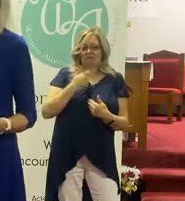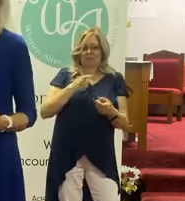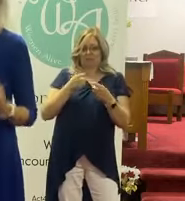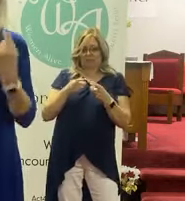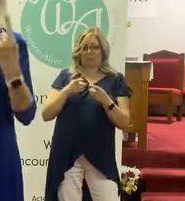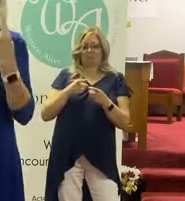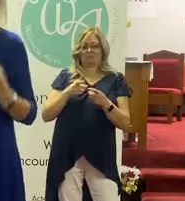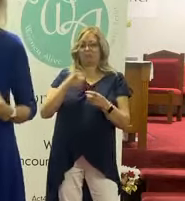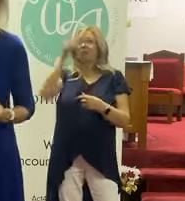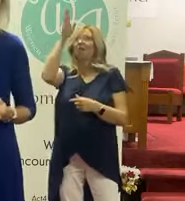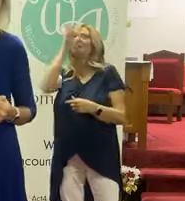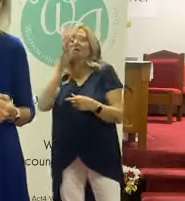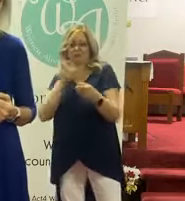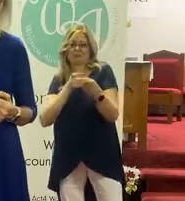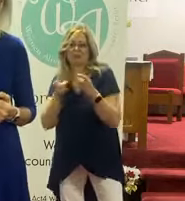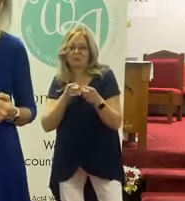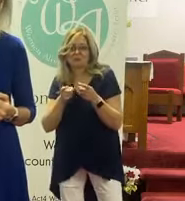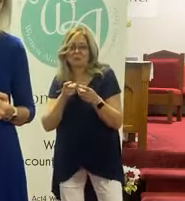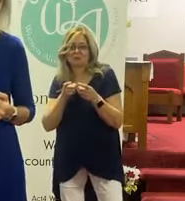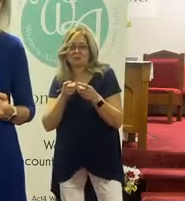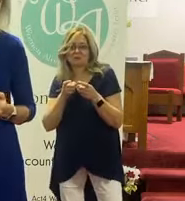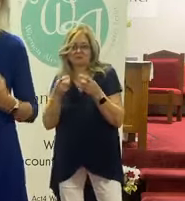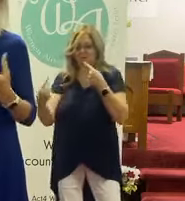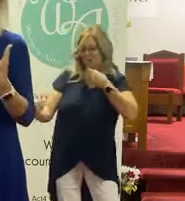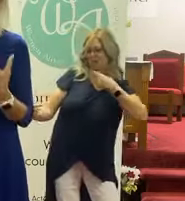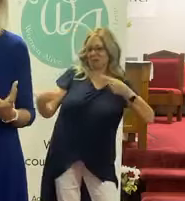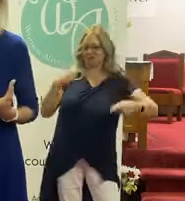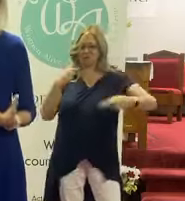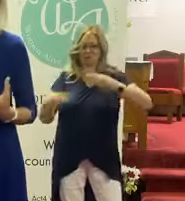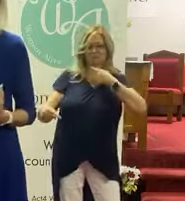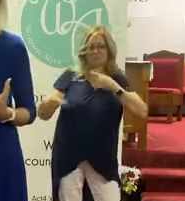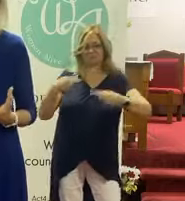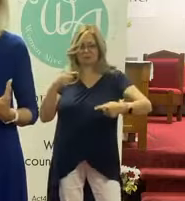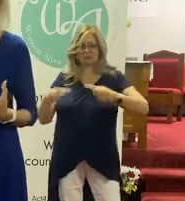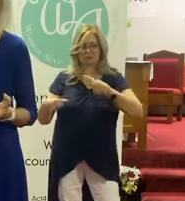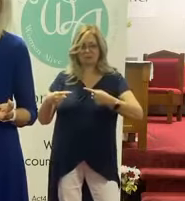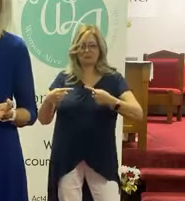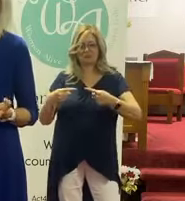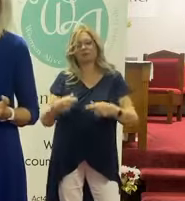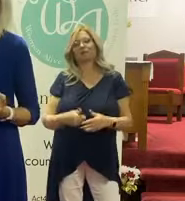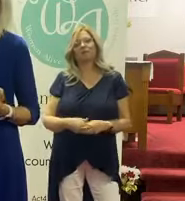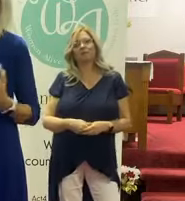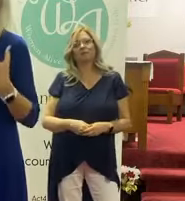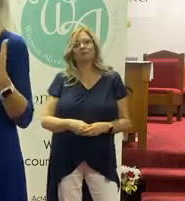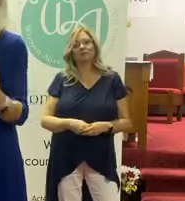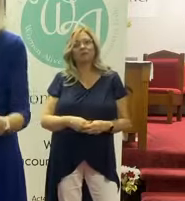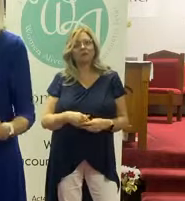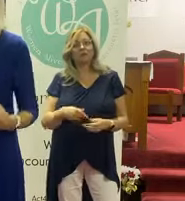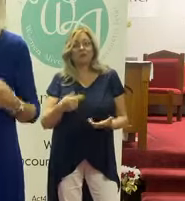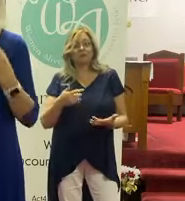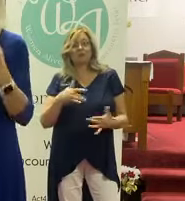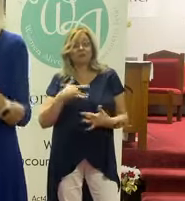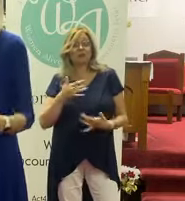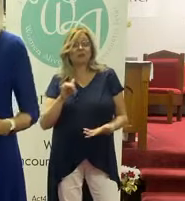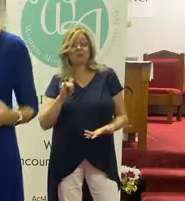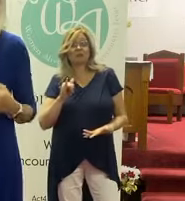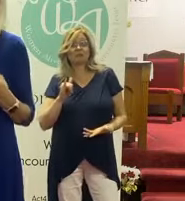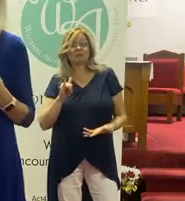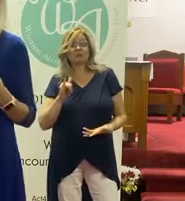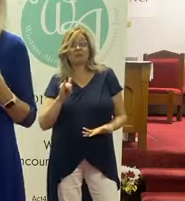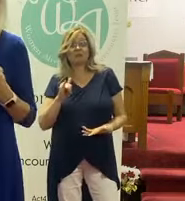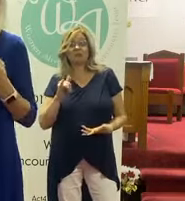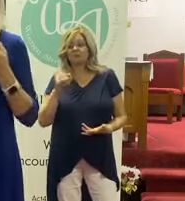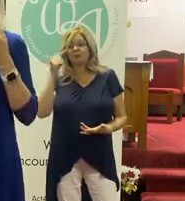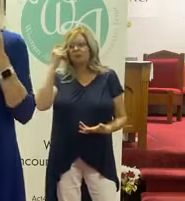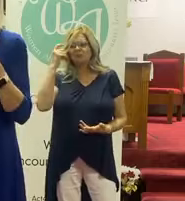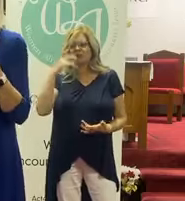and God being in control. There's a power struggle within us. And we all feel that from time to time.